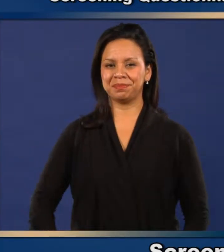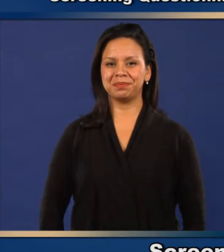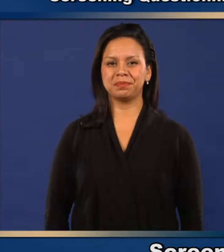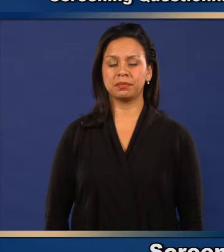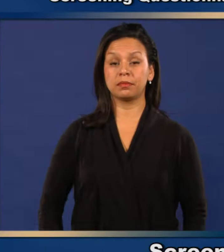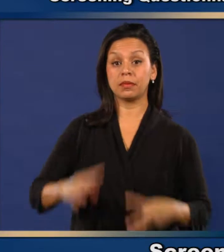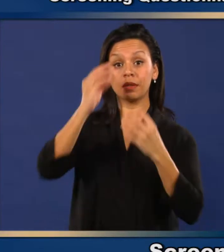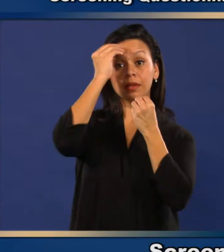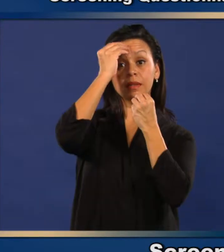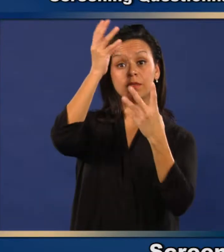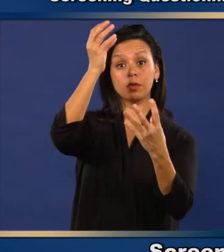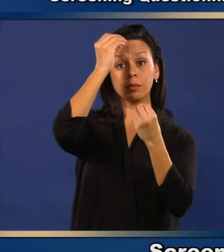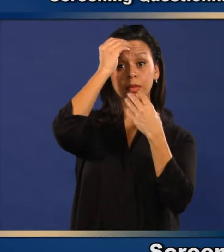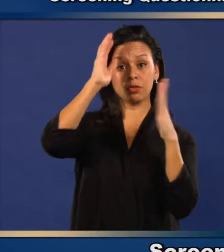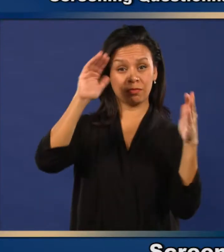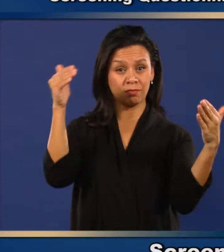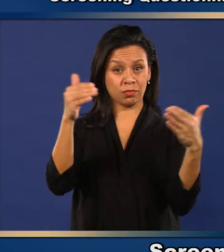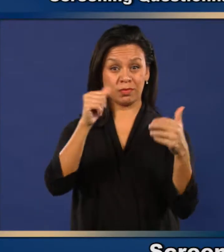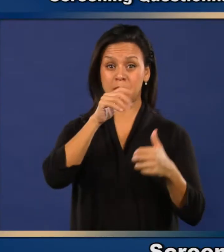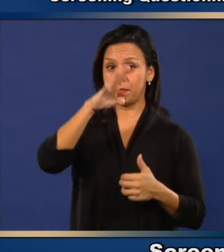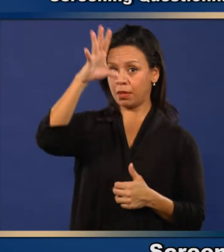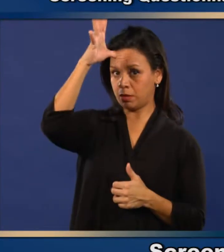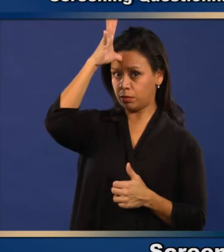For Parents or Guardians